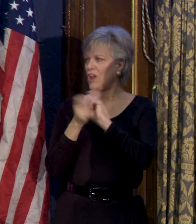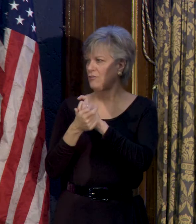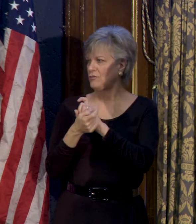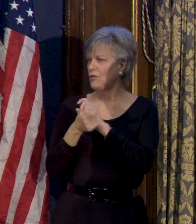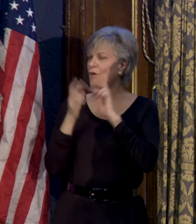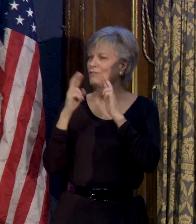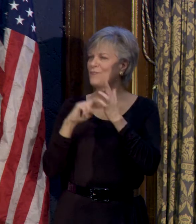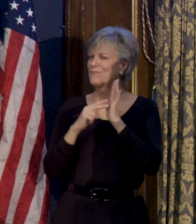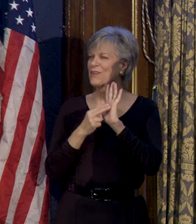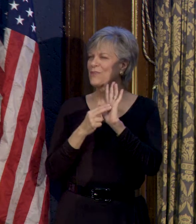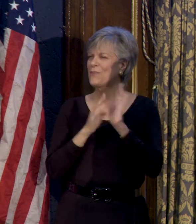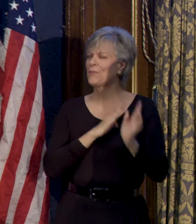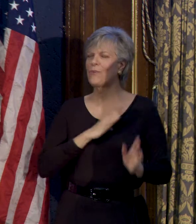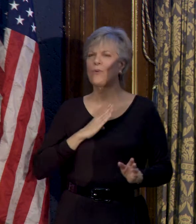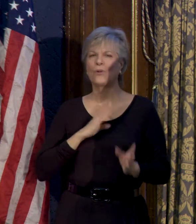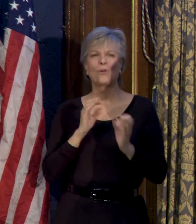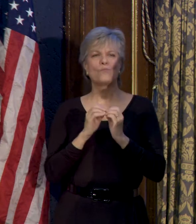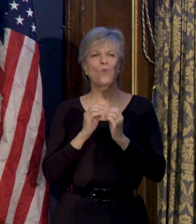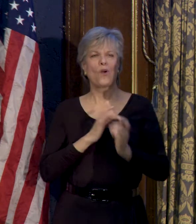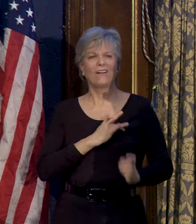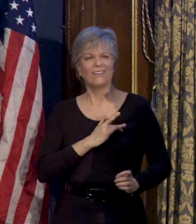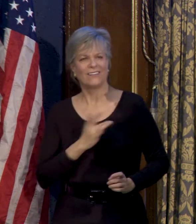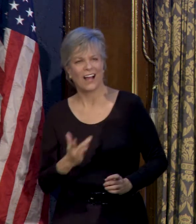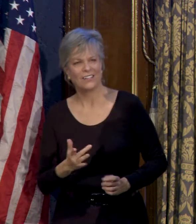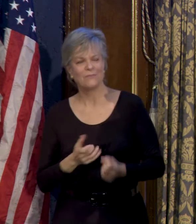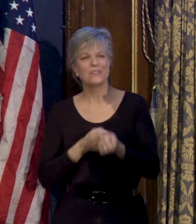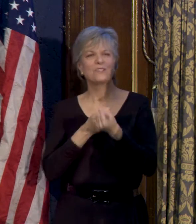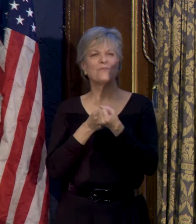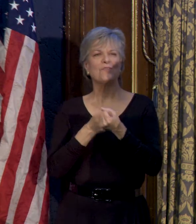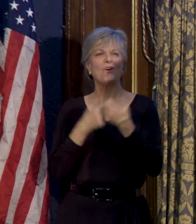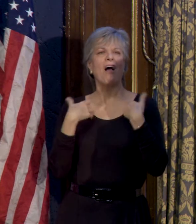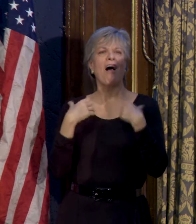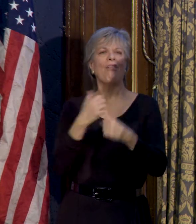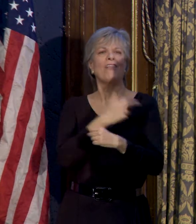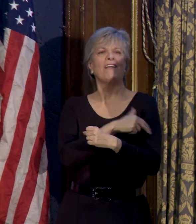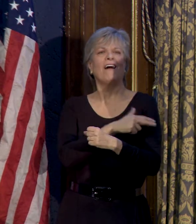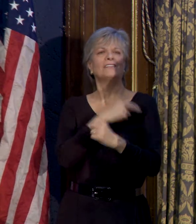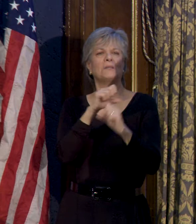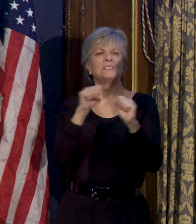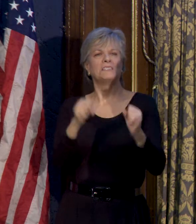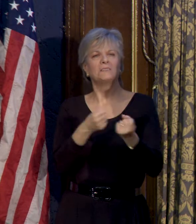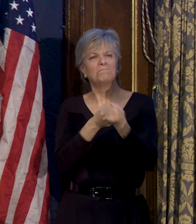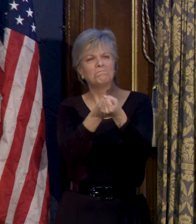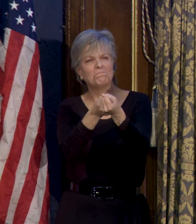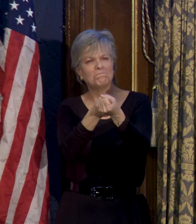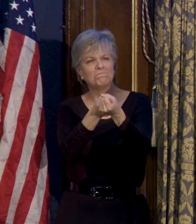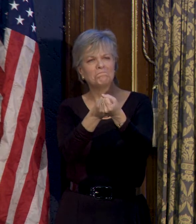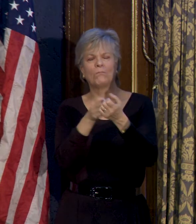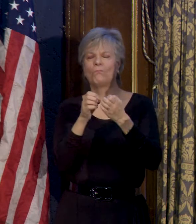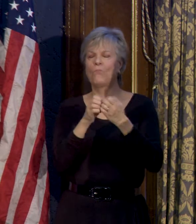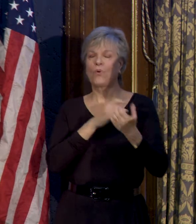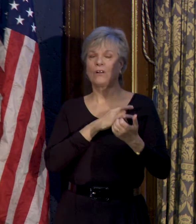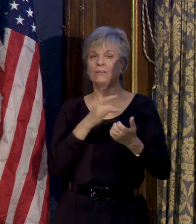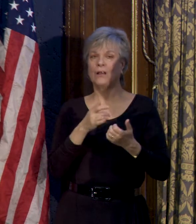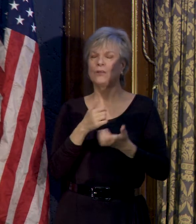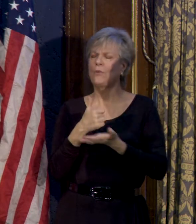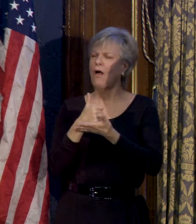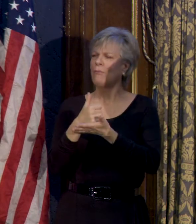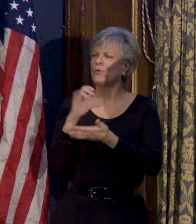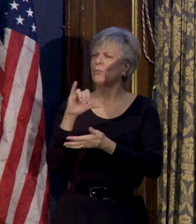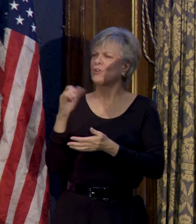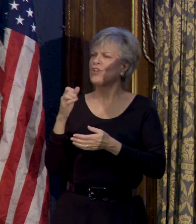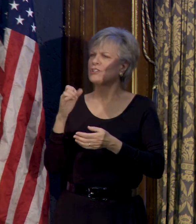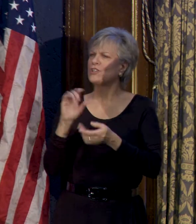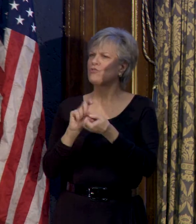will mean that the board is more inclined to be supportive of our health and hospital system and more inclined to support the criminal justice reform